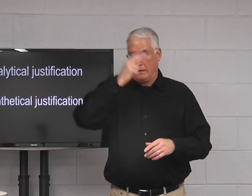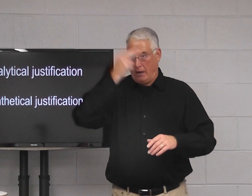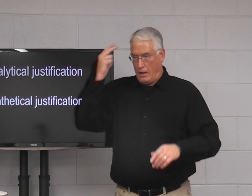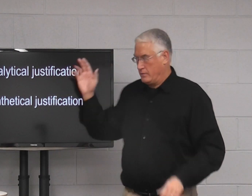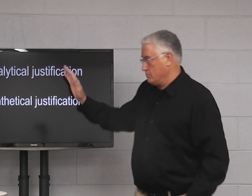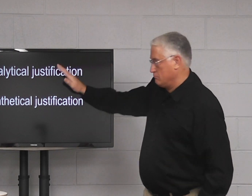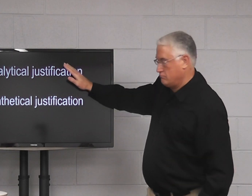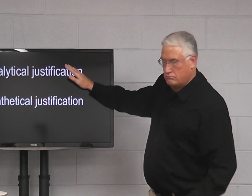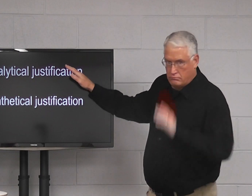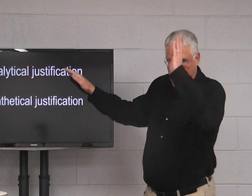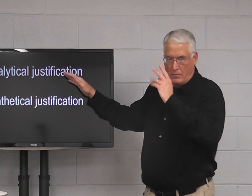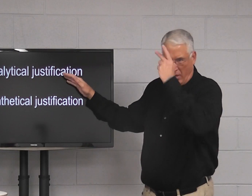So Catholics